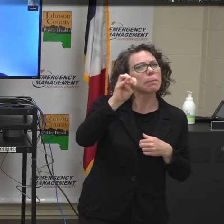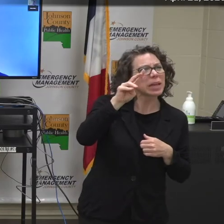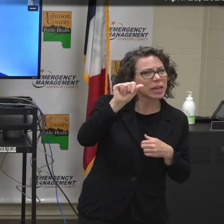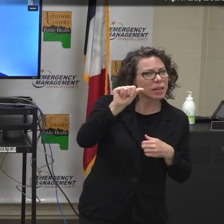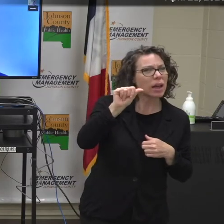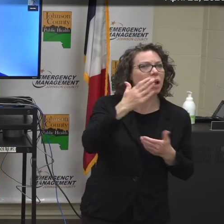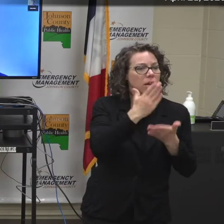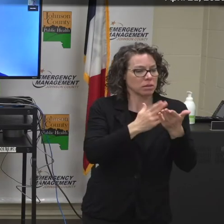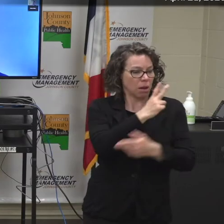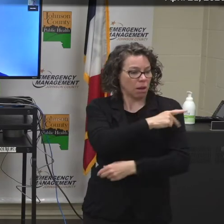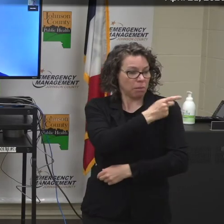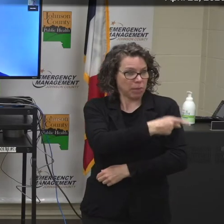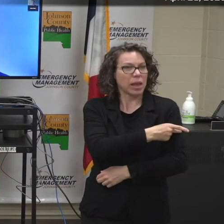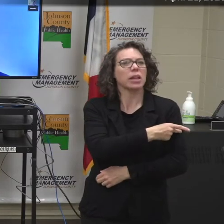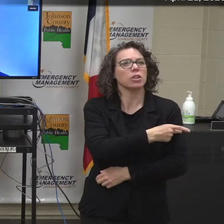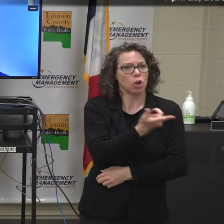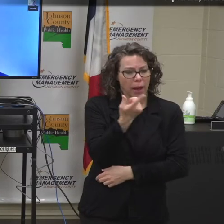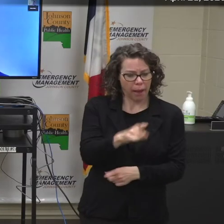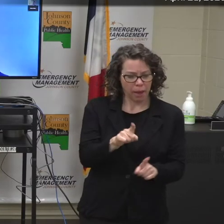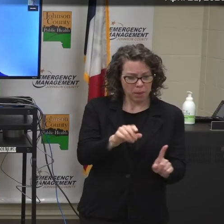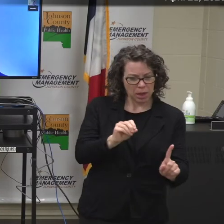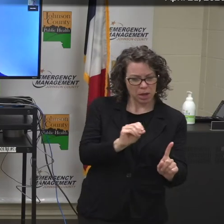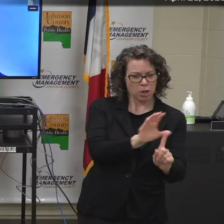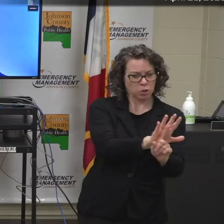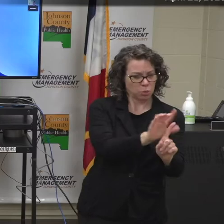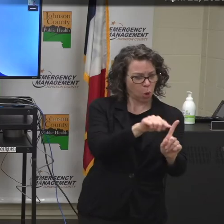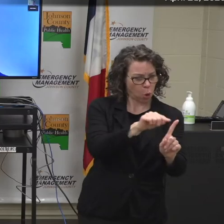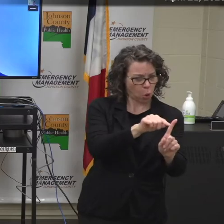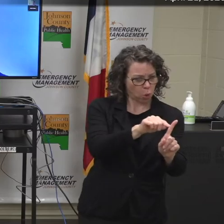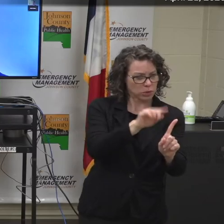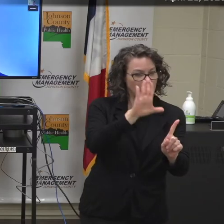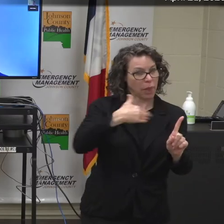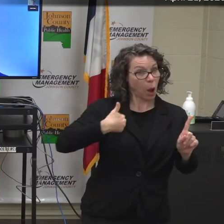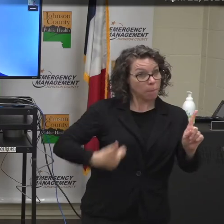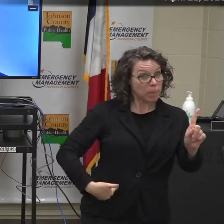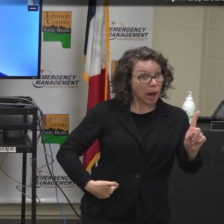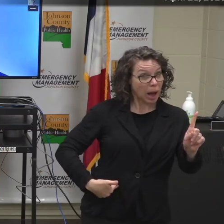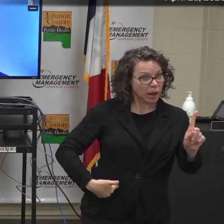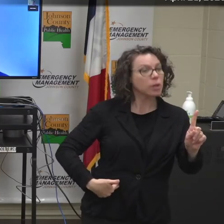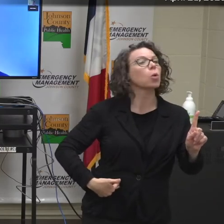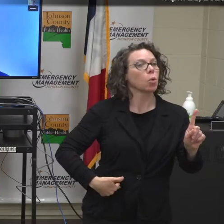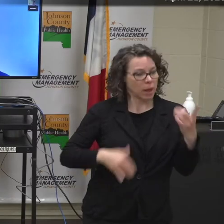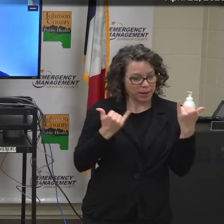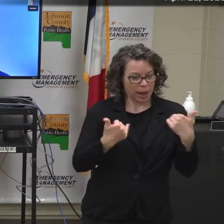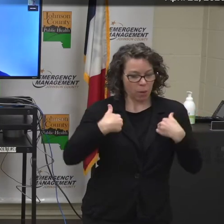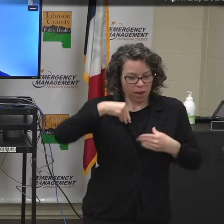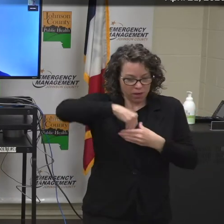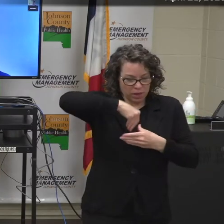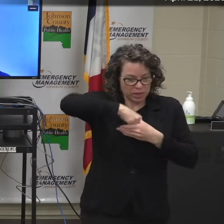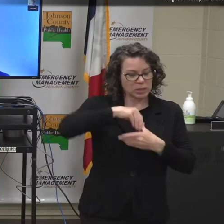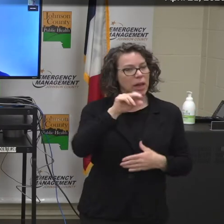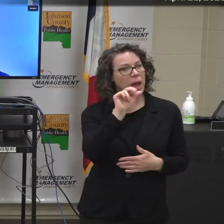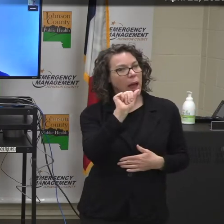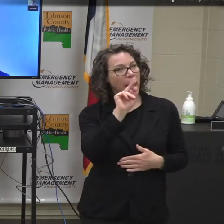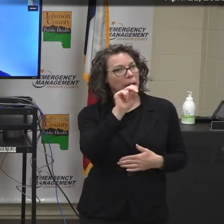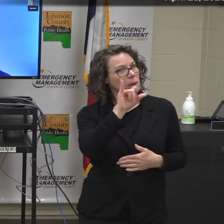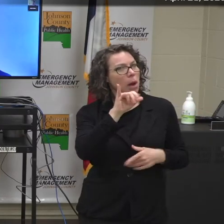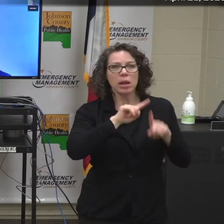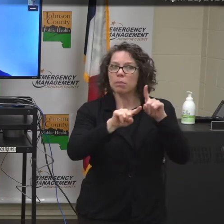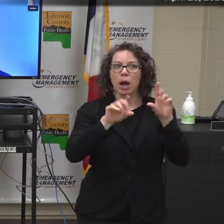have been exposed to and have developed antibodies to COVID-19 without developing any symptoms.